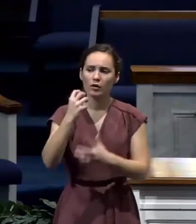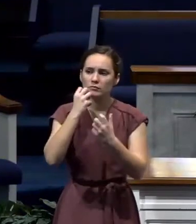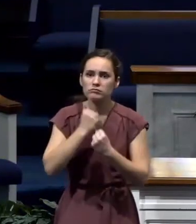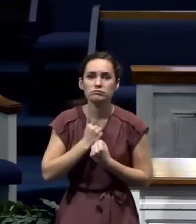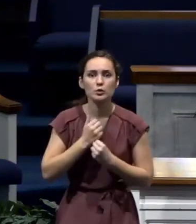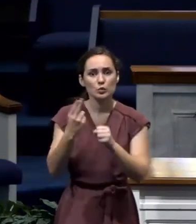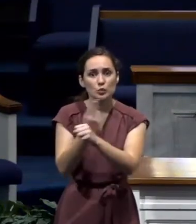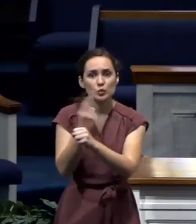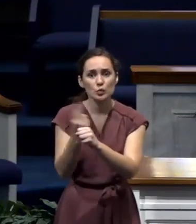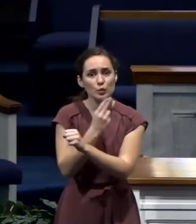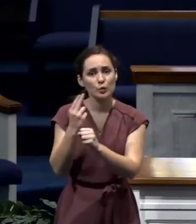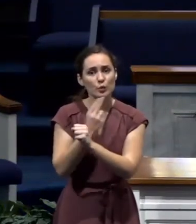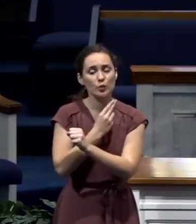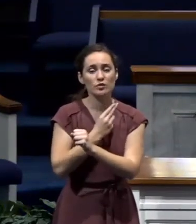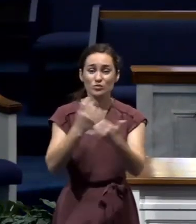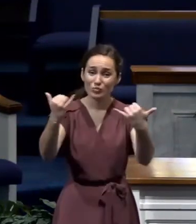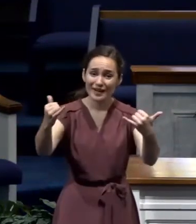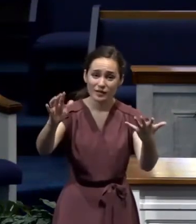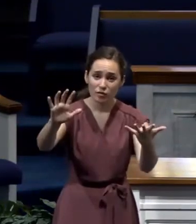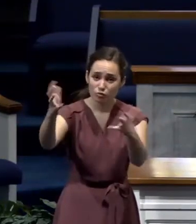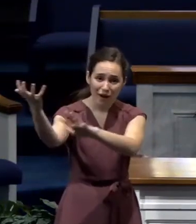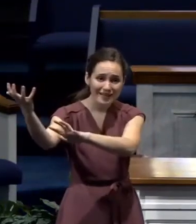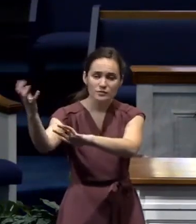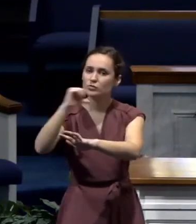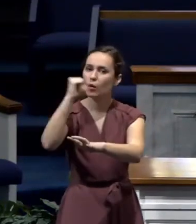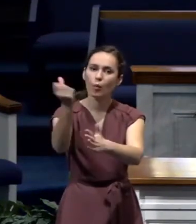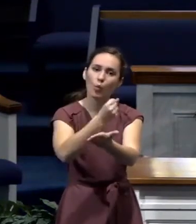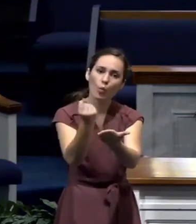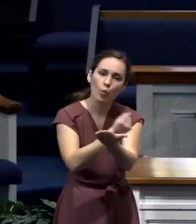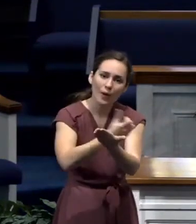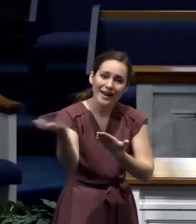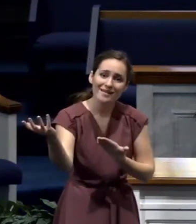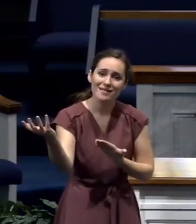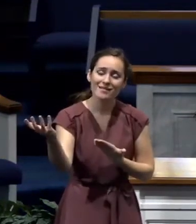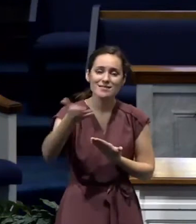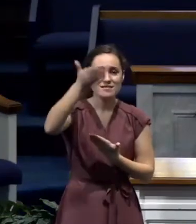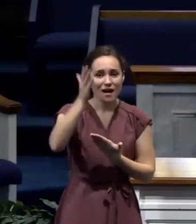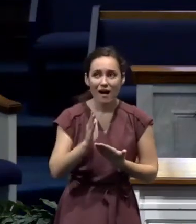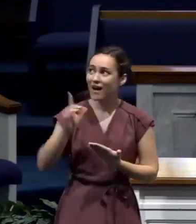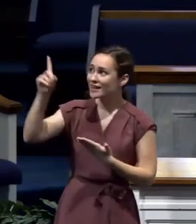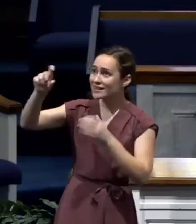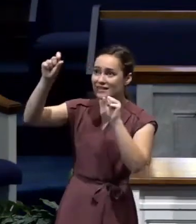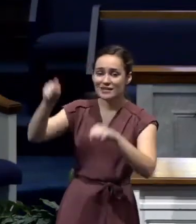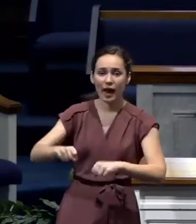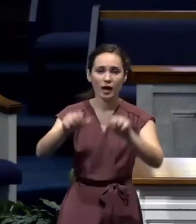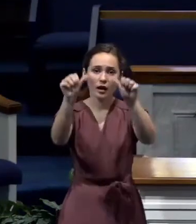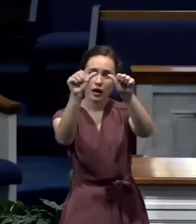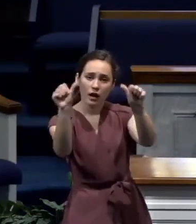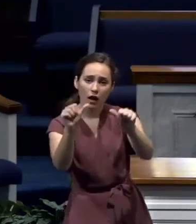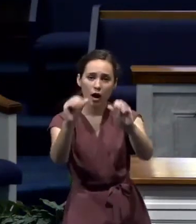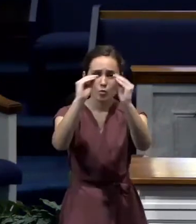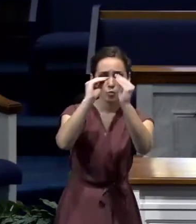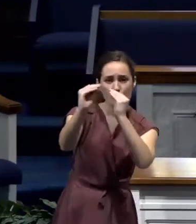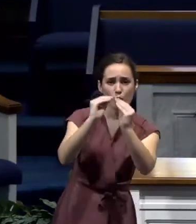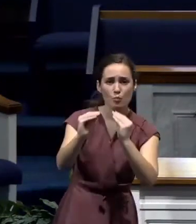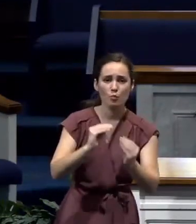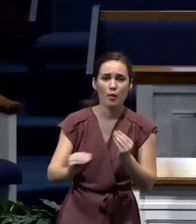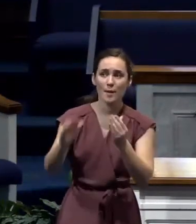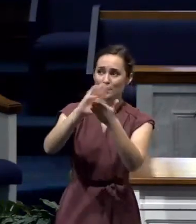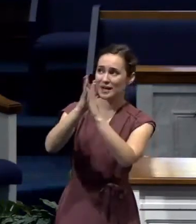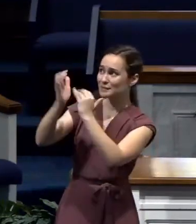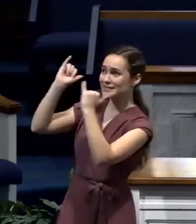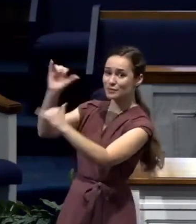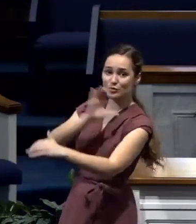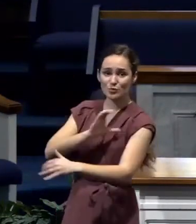Don't let this crisis be wasted. Let God use this to conform you more into the image of Christ and perfect